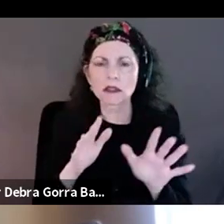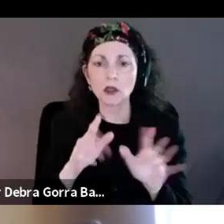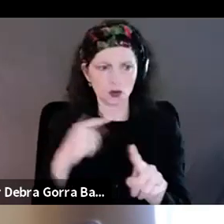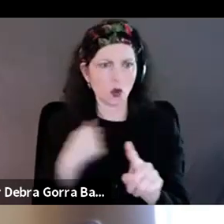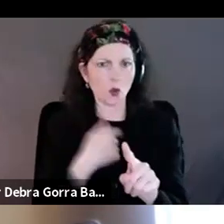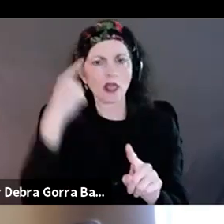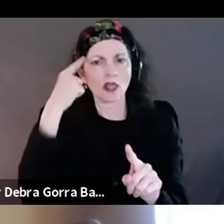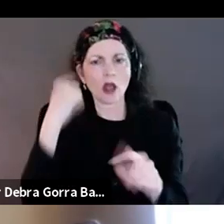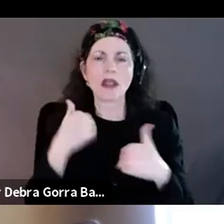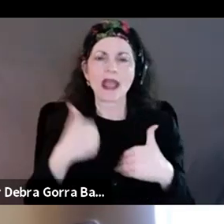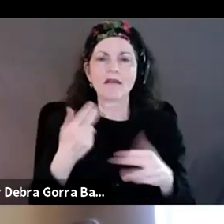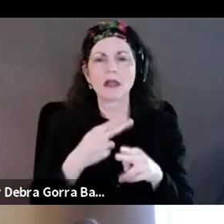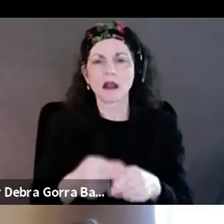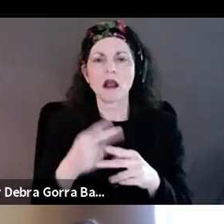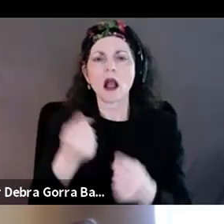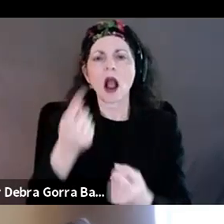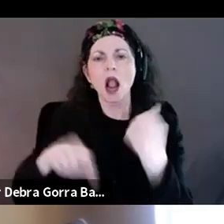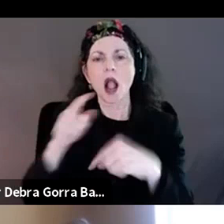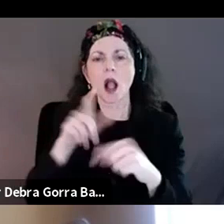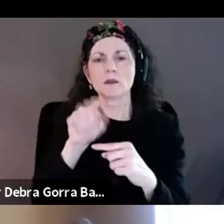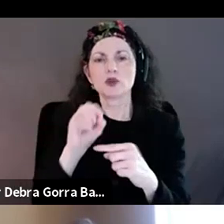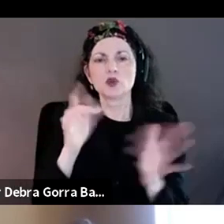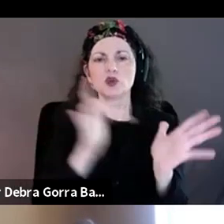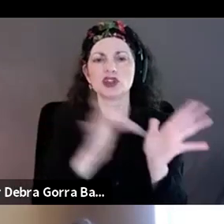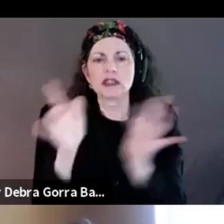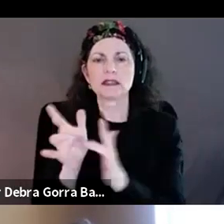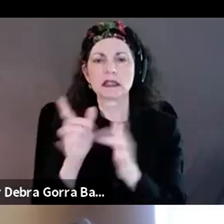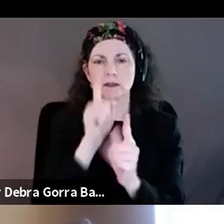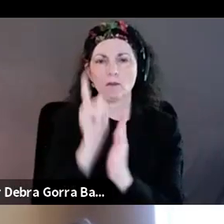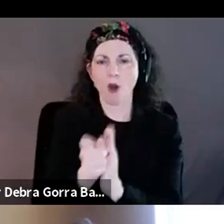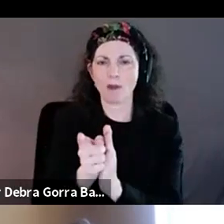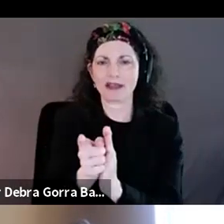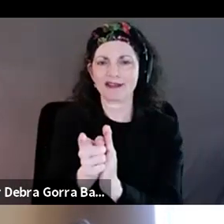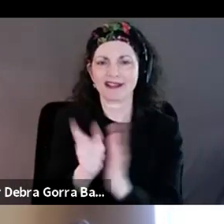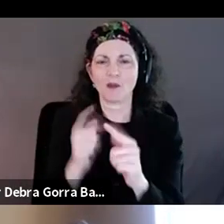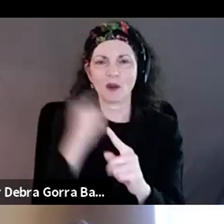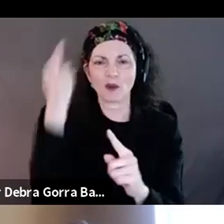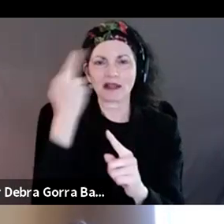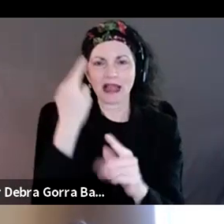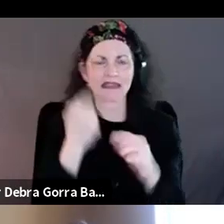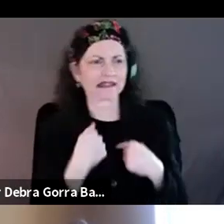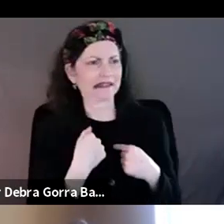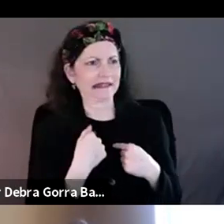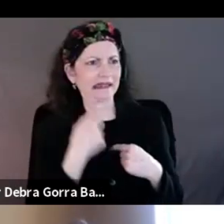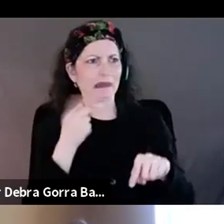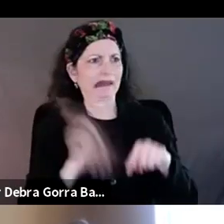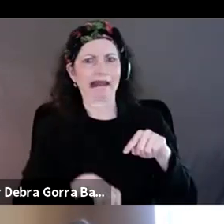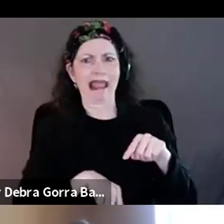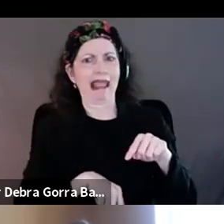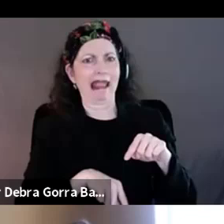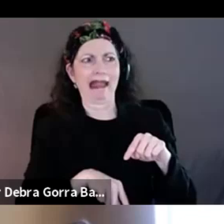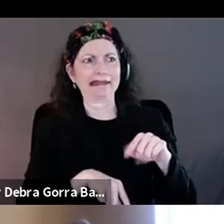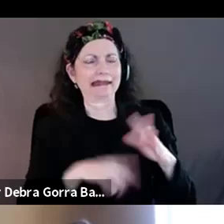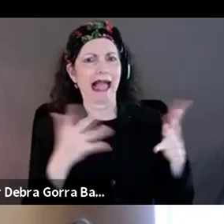to Jesus moment with ourselves where we realized, like, we're actually not going to be able to do what we want to do unless we really give this whole campaign